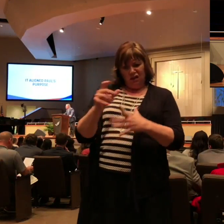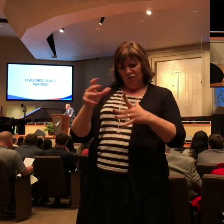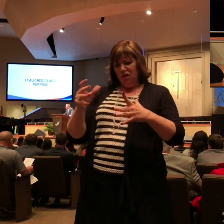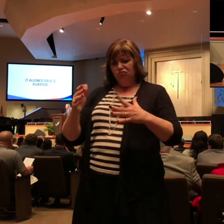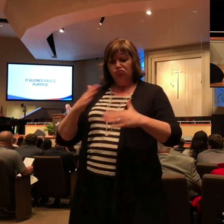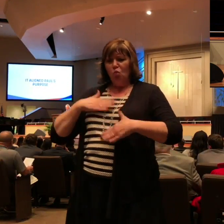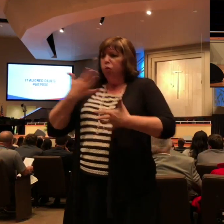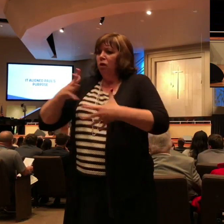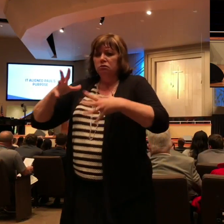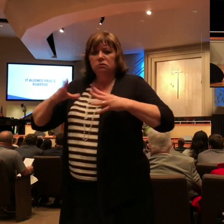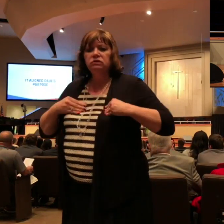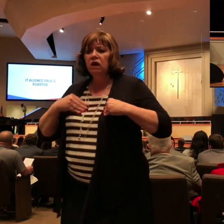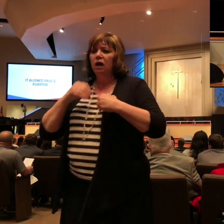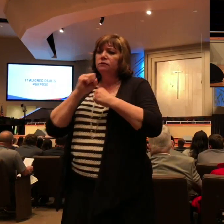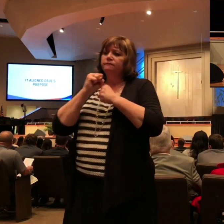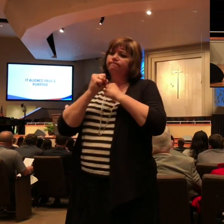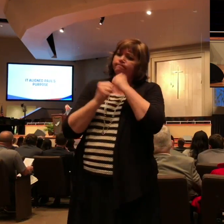is that others might know Christ